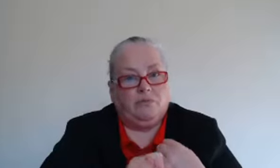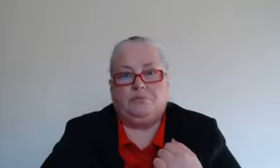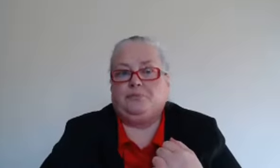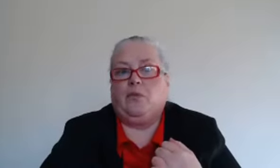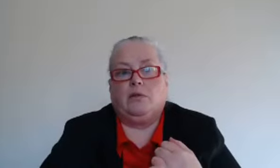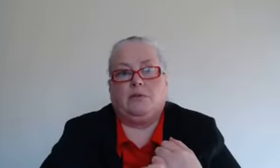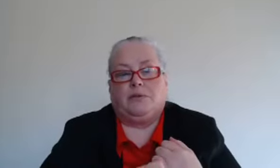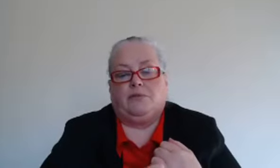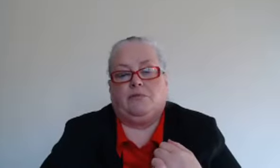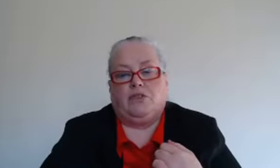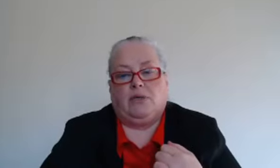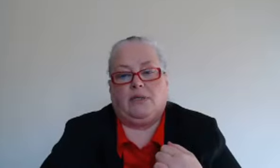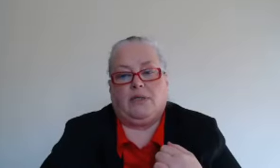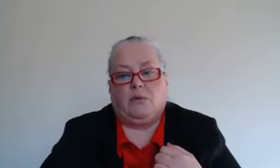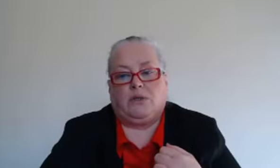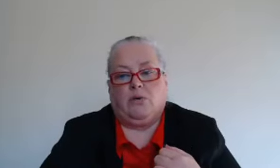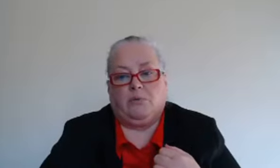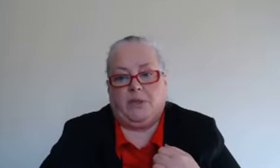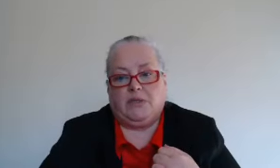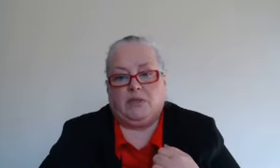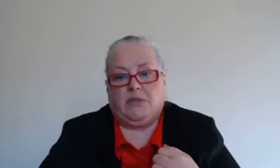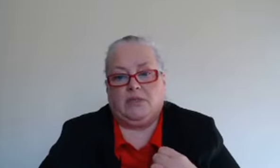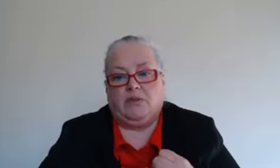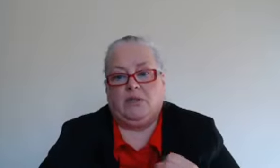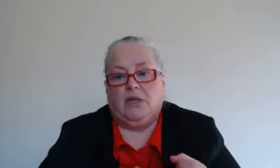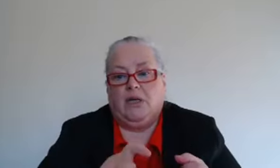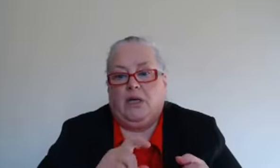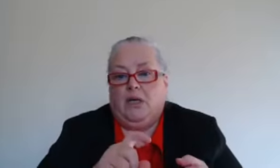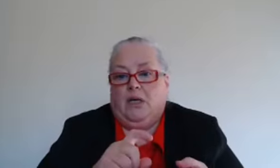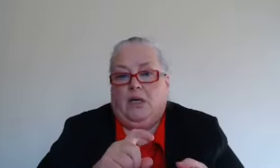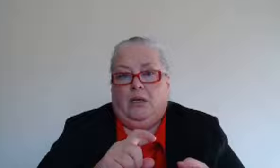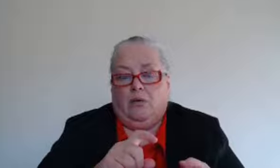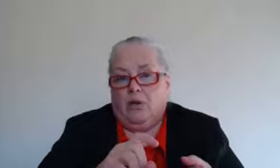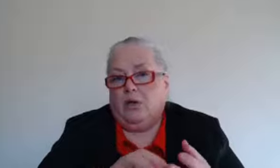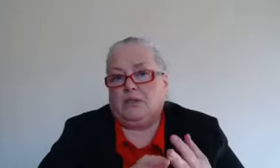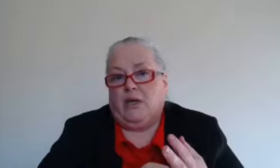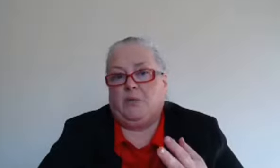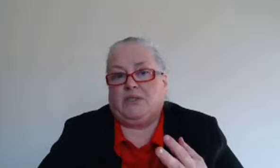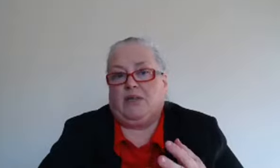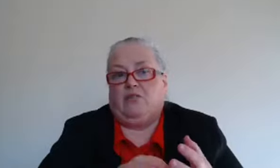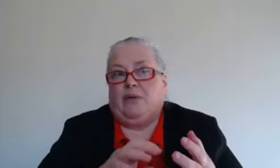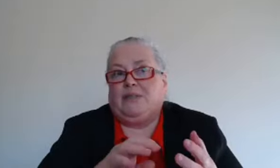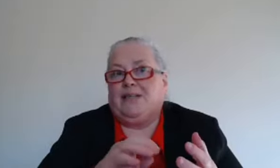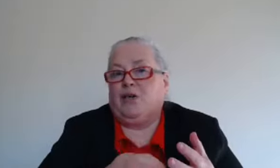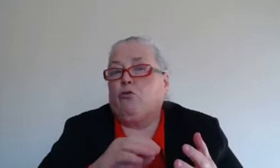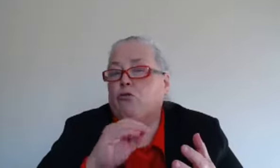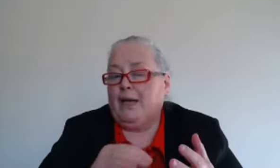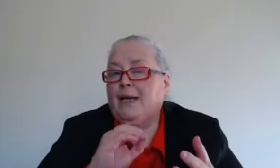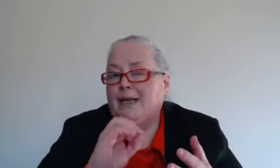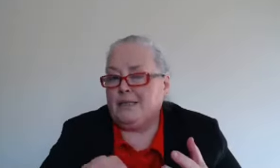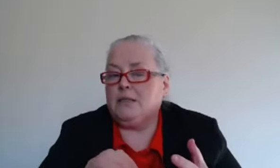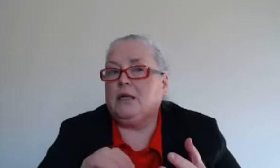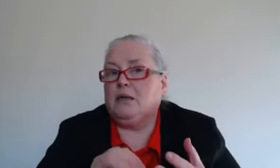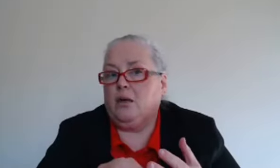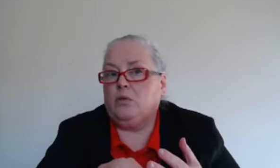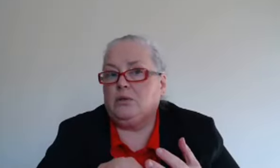visualize how it's going to be successful you can also help yourself by setting realistic goals